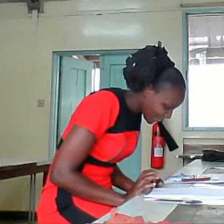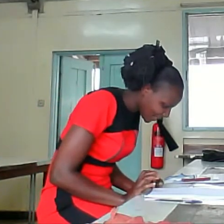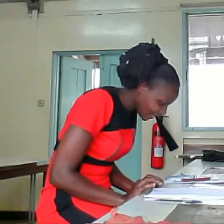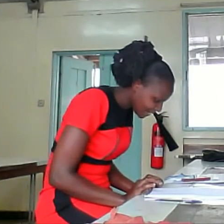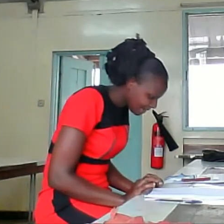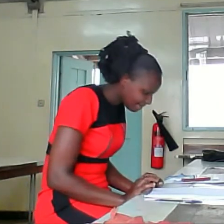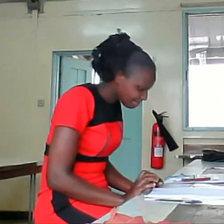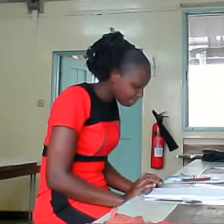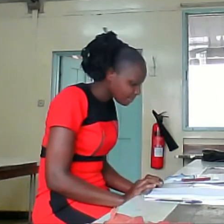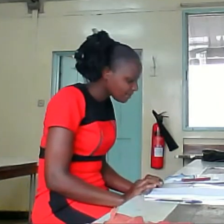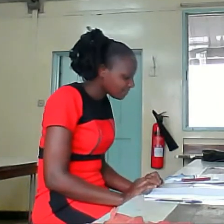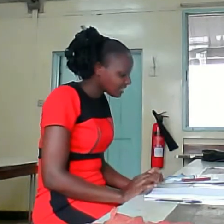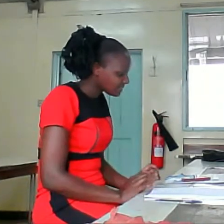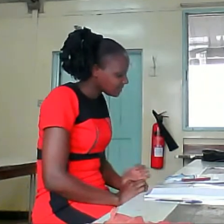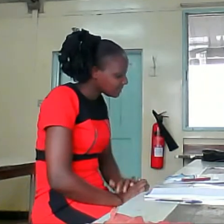Then vaccine. Vaccine.